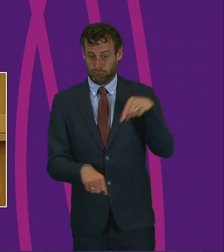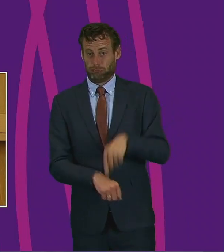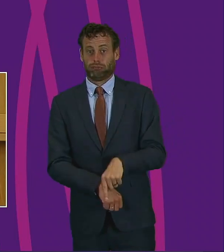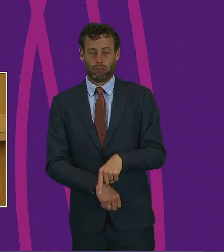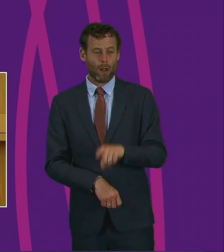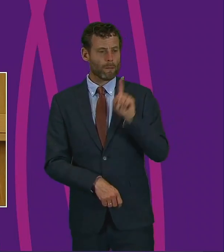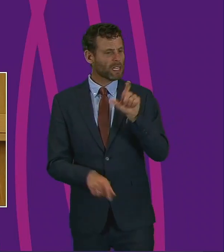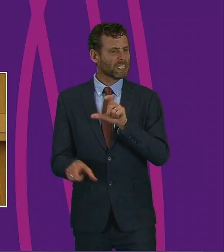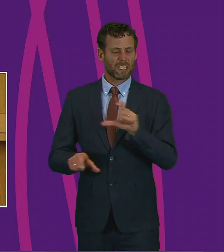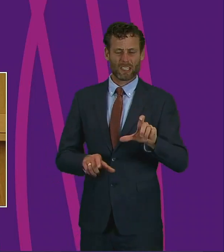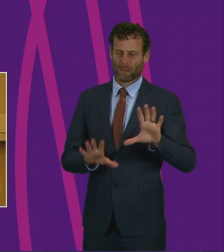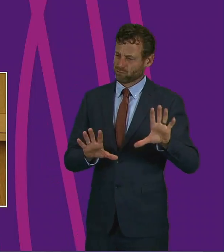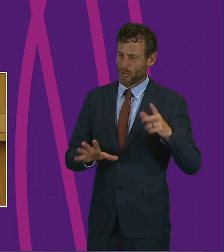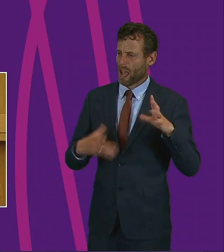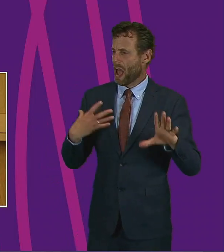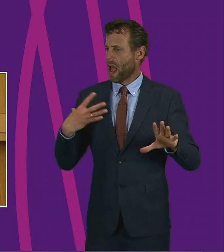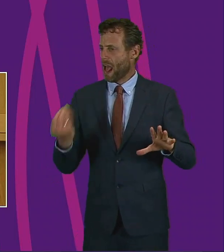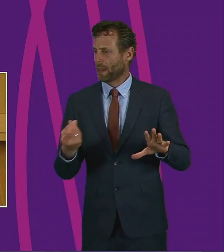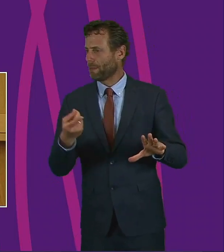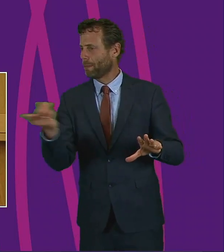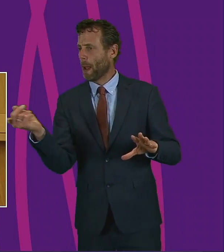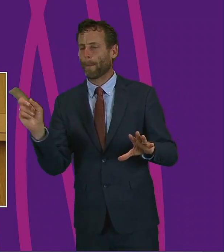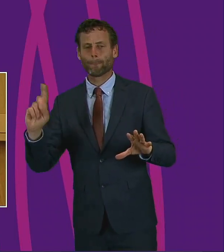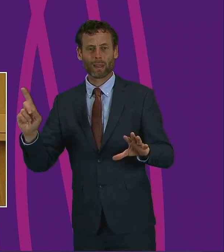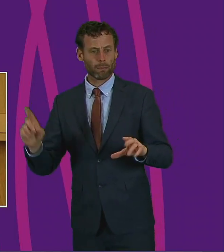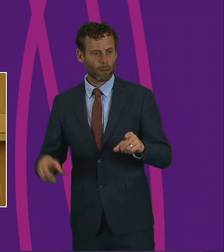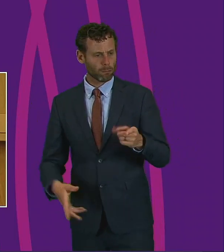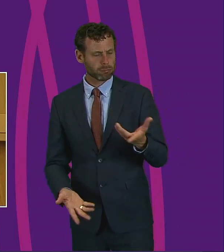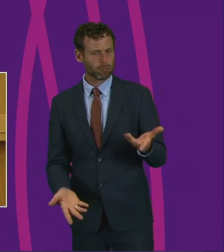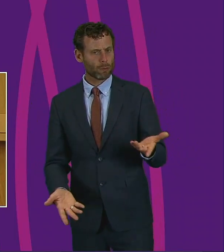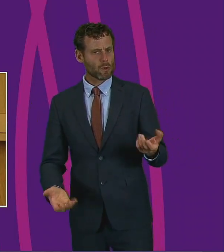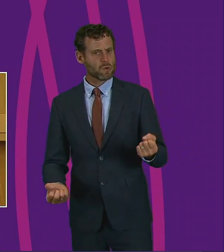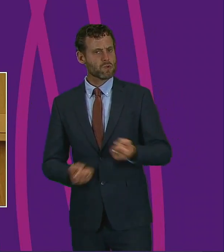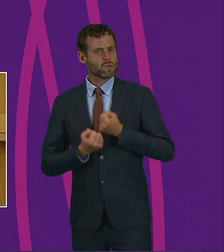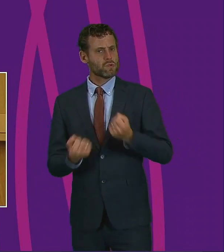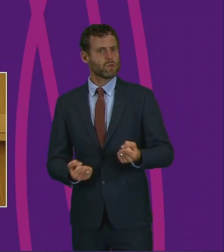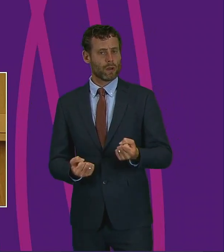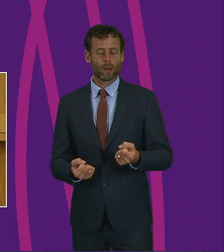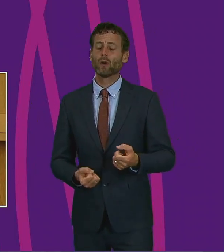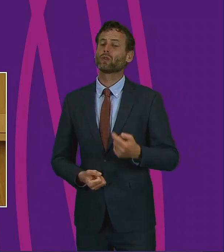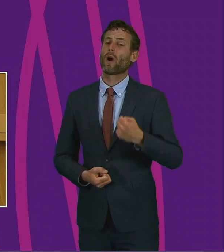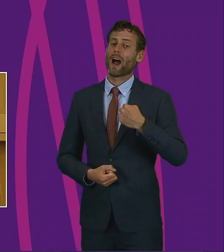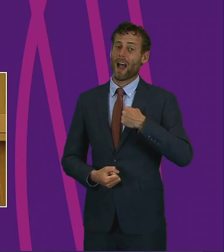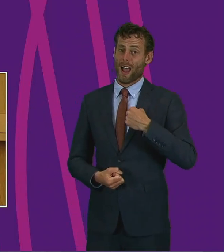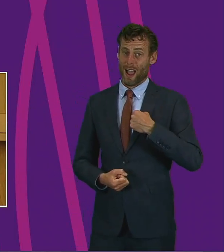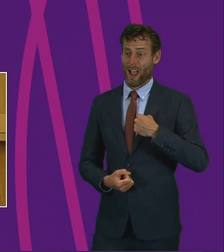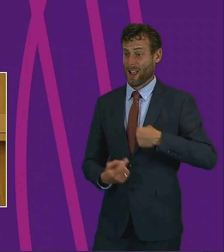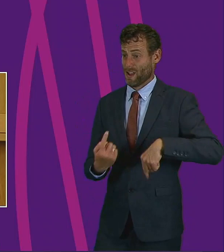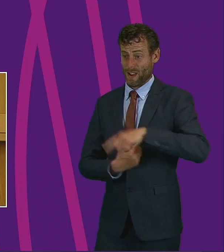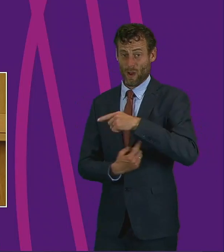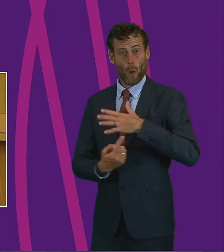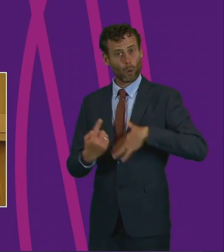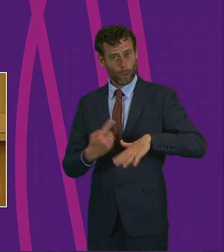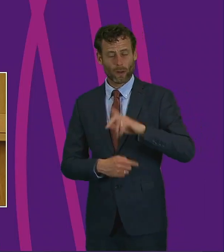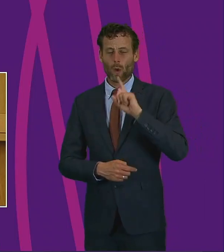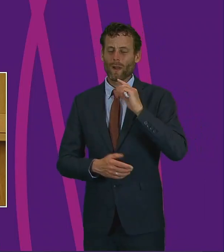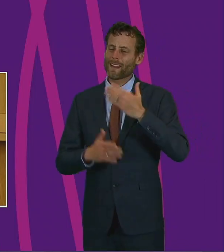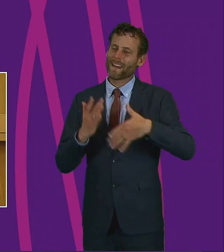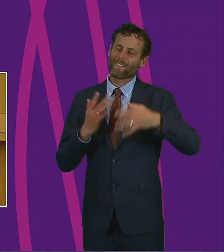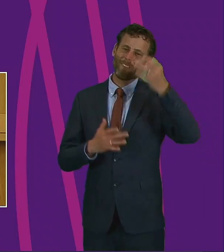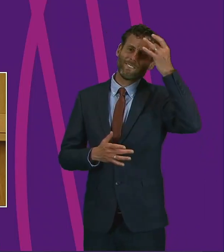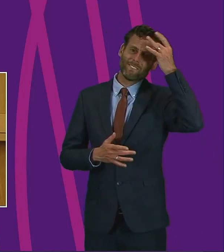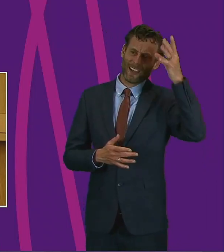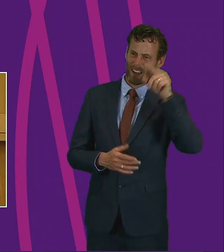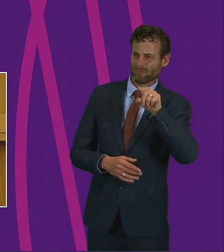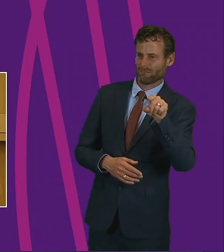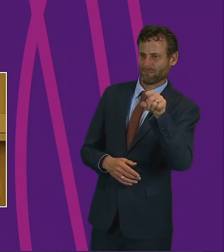They have stood shoulder to shoulder with the most vulnerable people in our community and presiding officer. Our community will remember that kindness, and